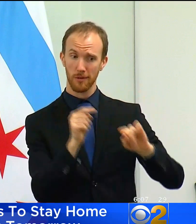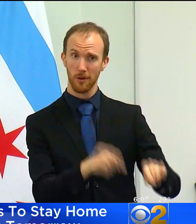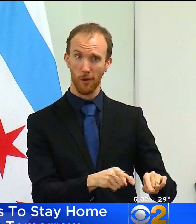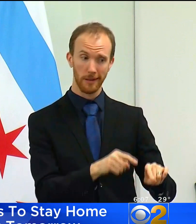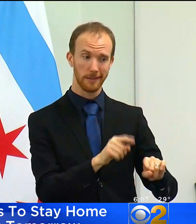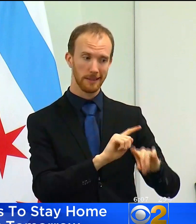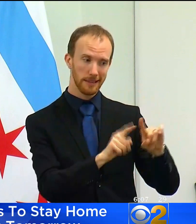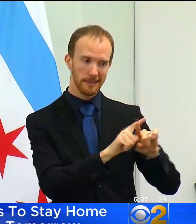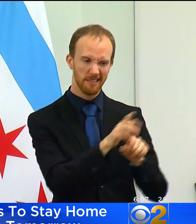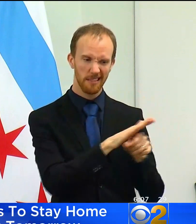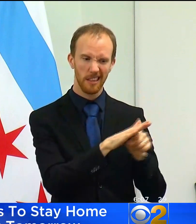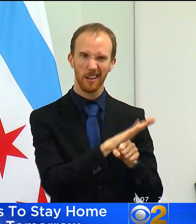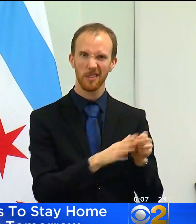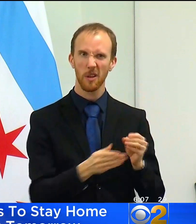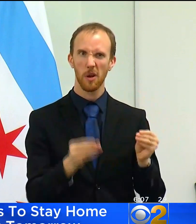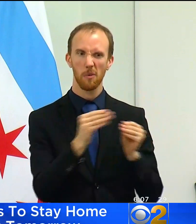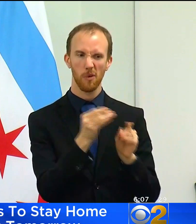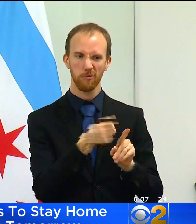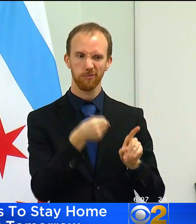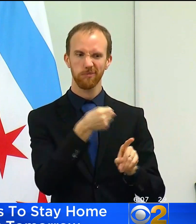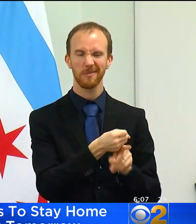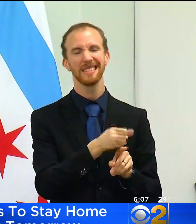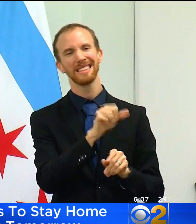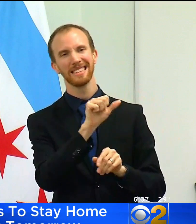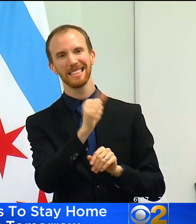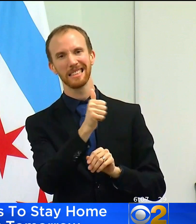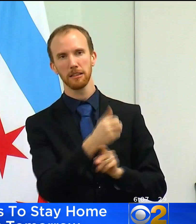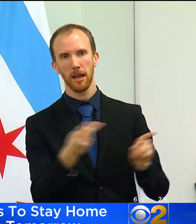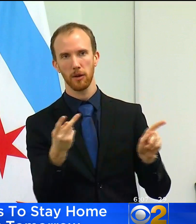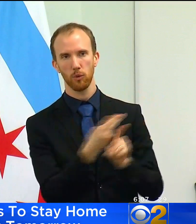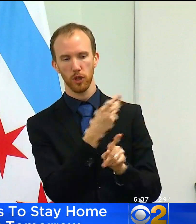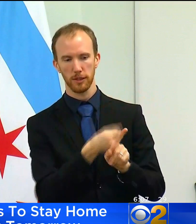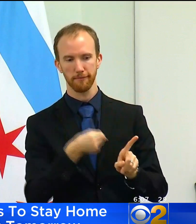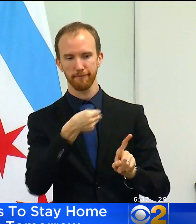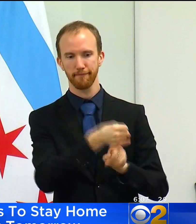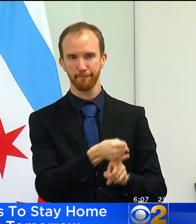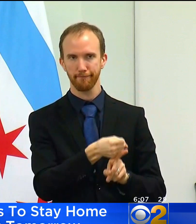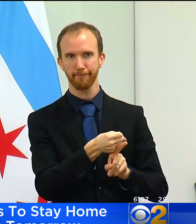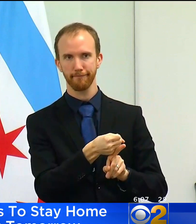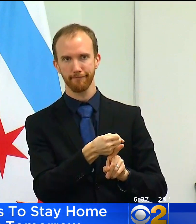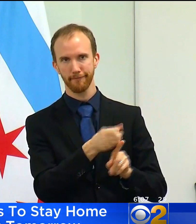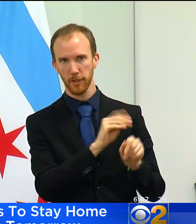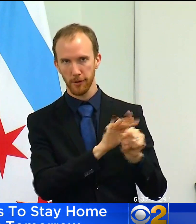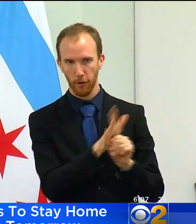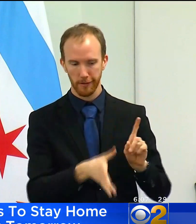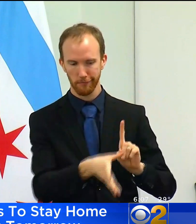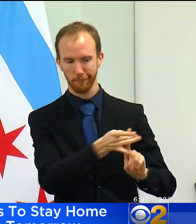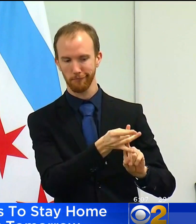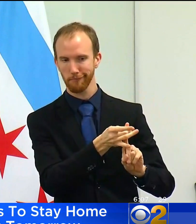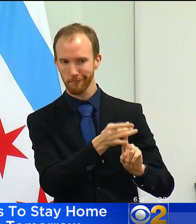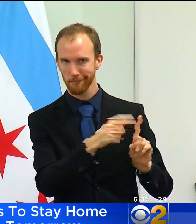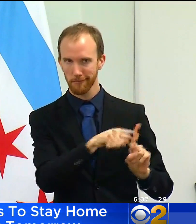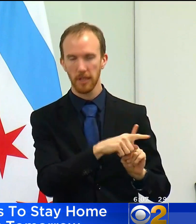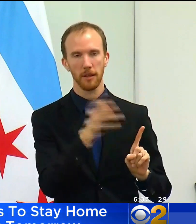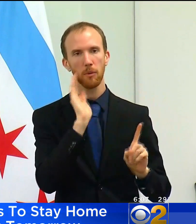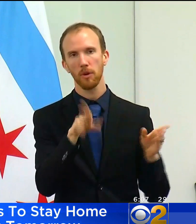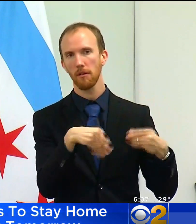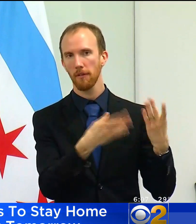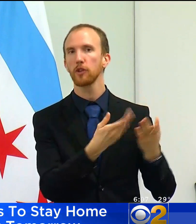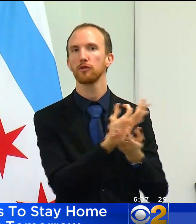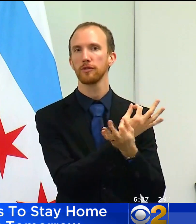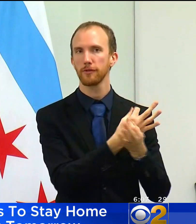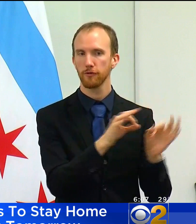with the highest with the 10 highest zip codes with COVID positivity rates. And when the district begins receiving vaccines